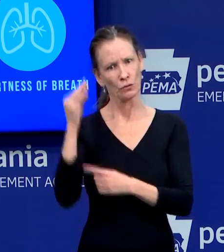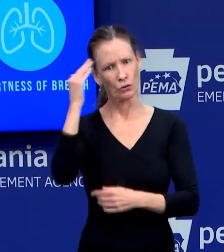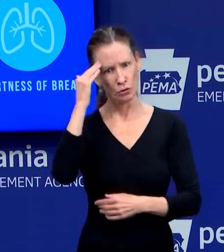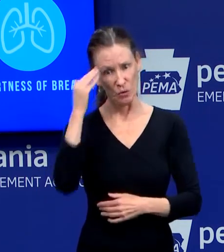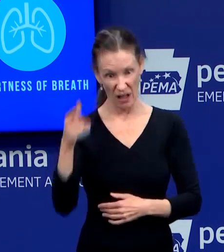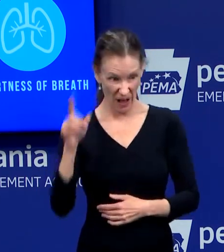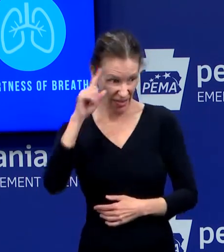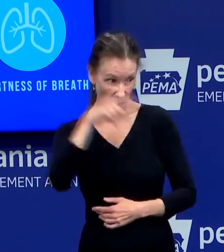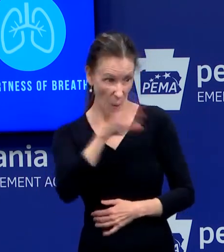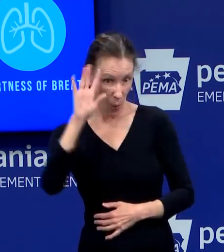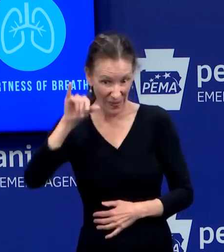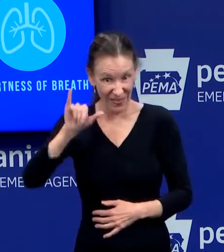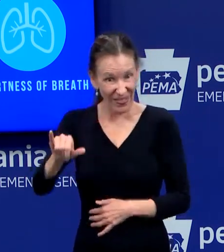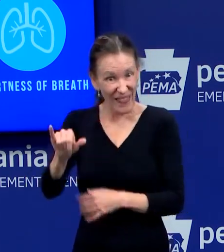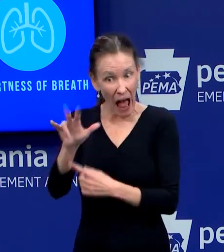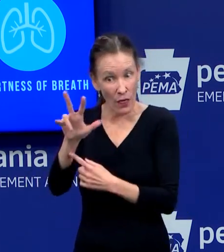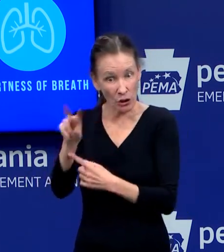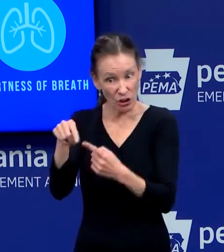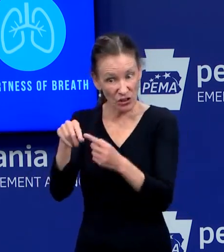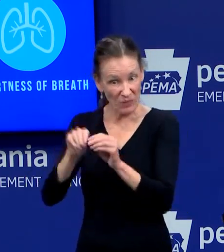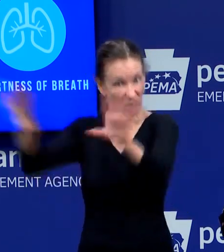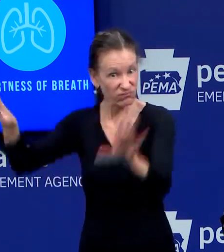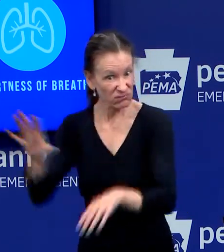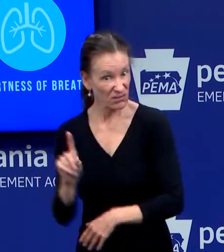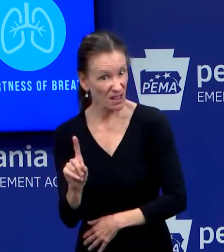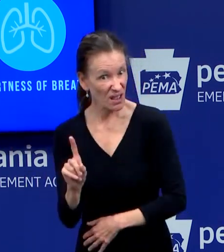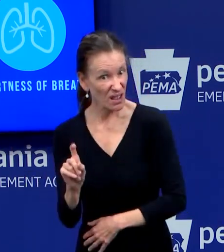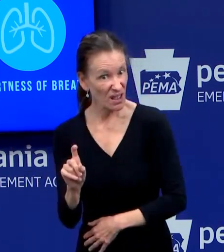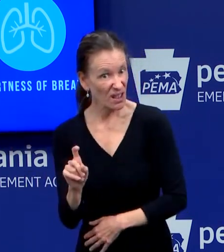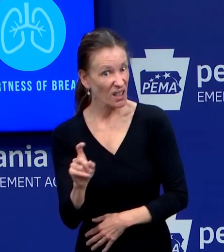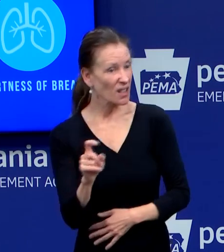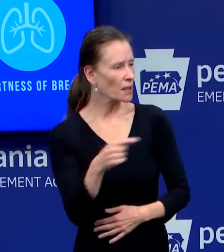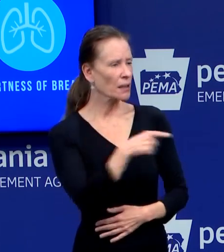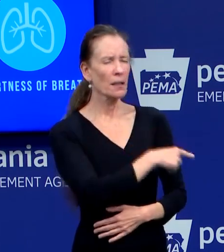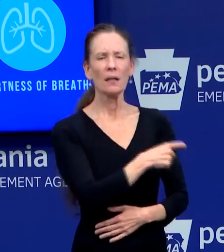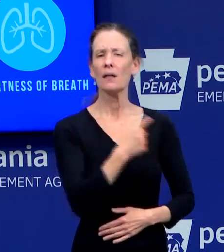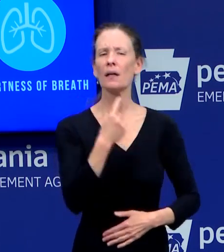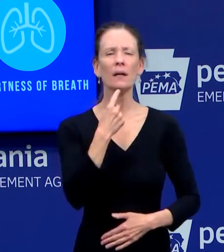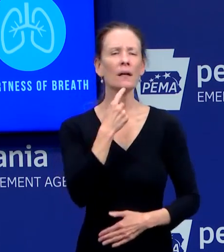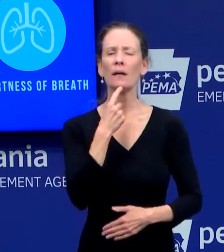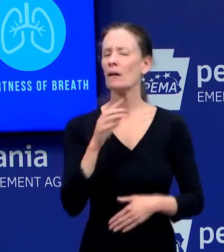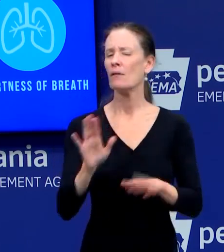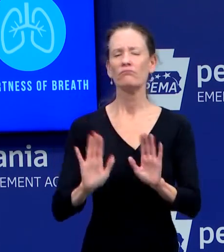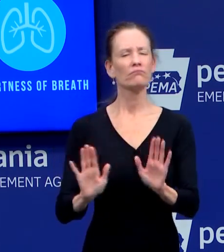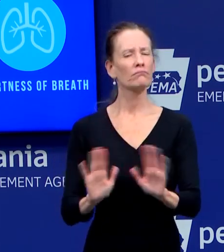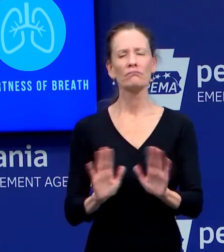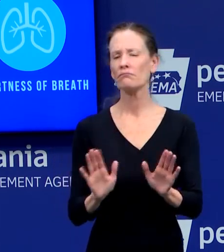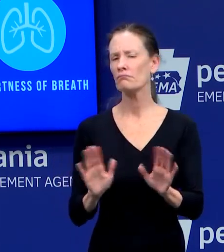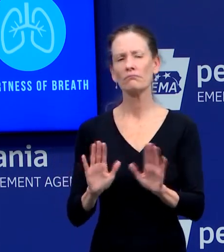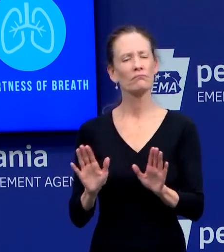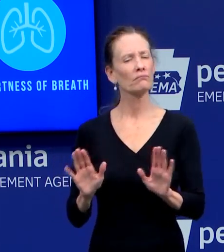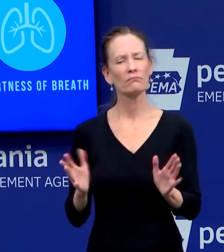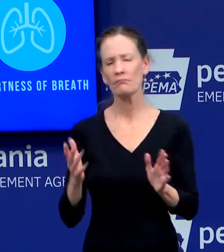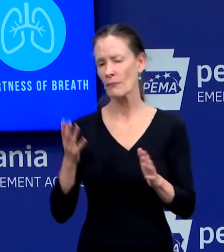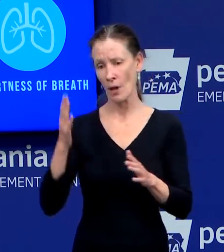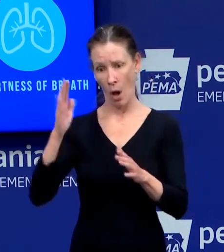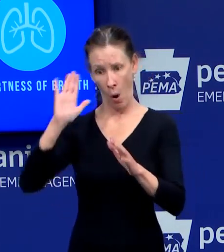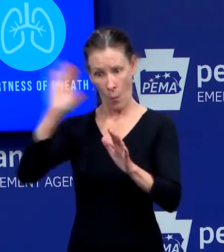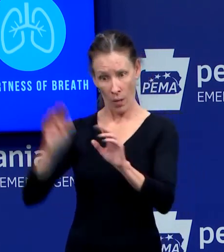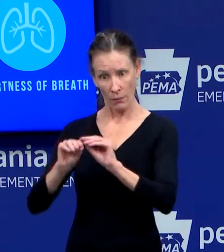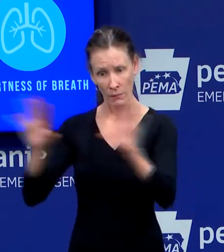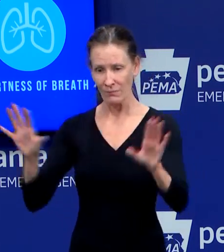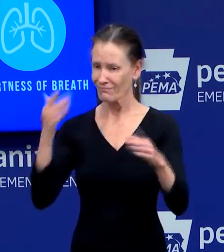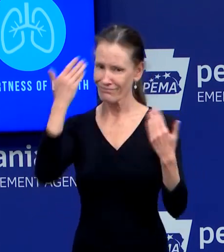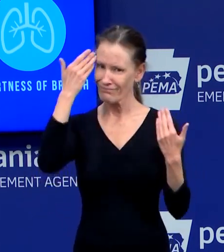What would be the right word? It's under consideration for community spread, but we're not certifying that at this time. Would the one case be in